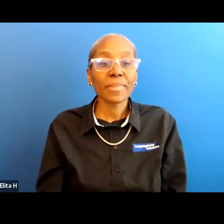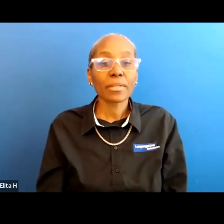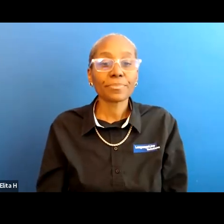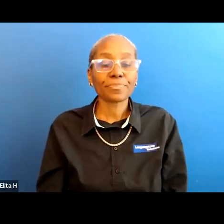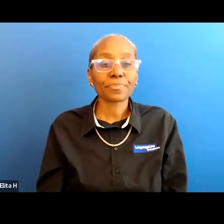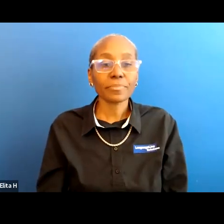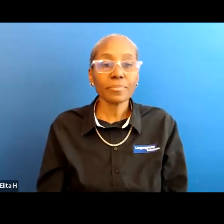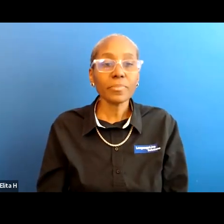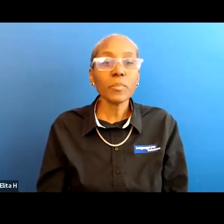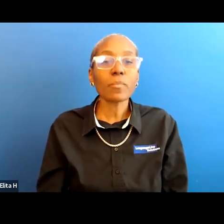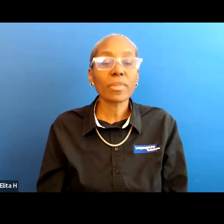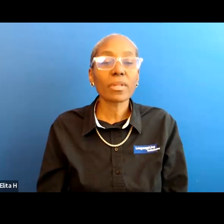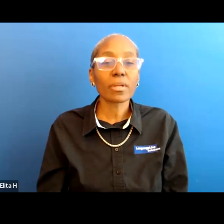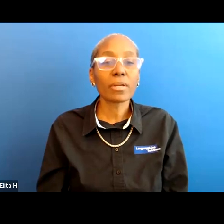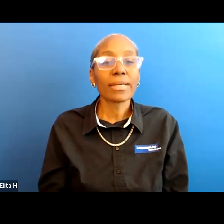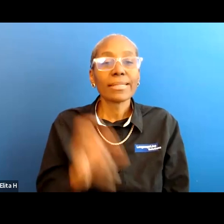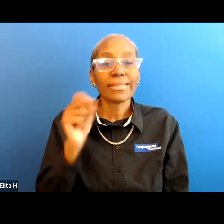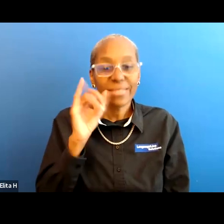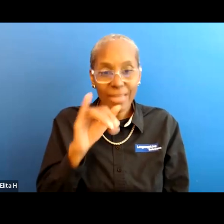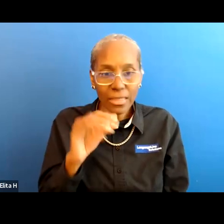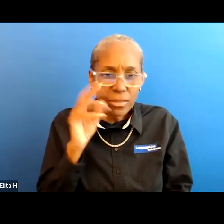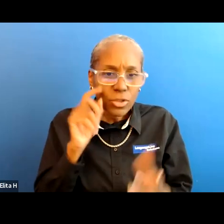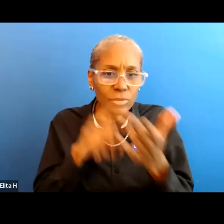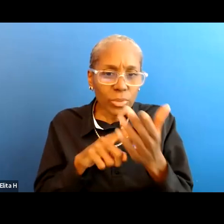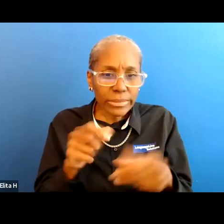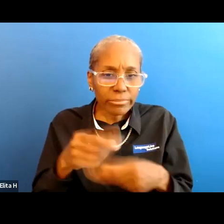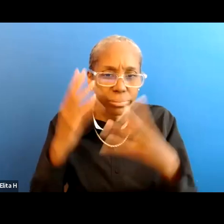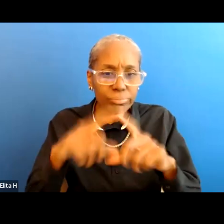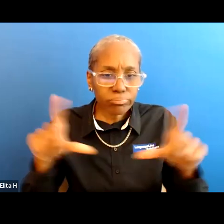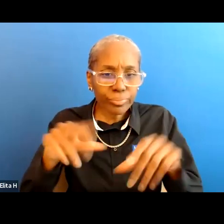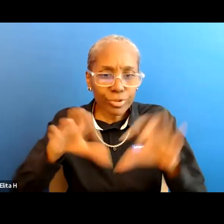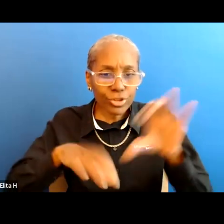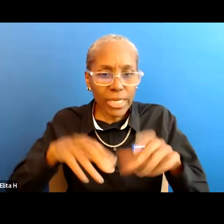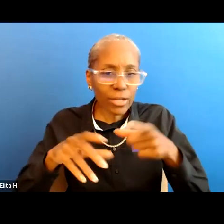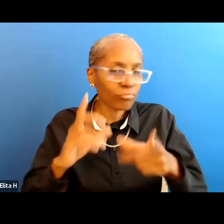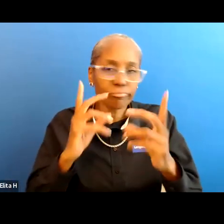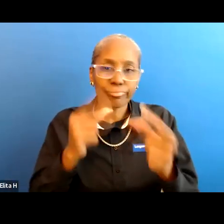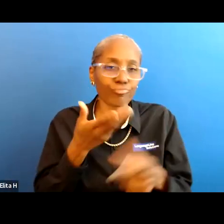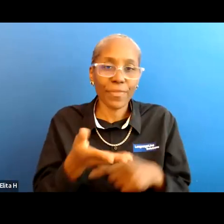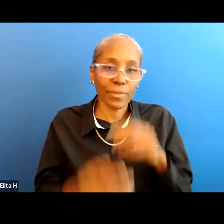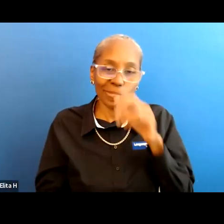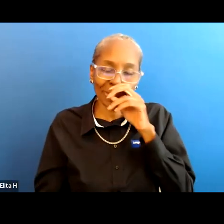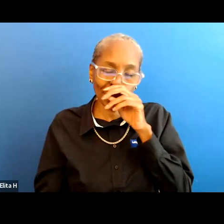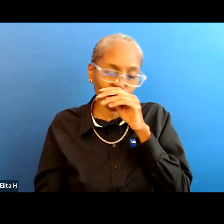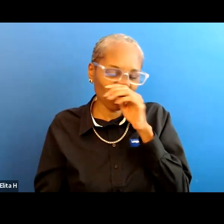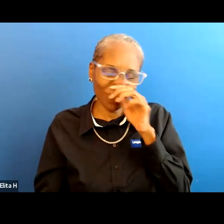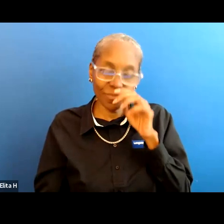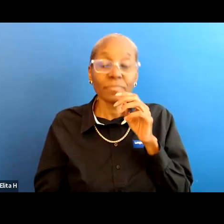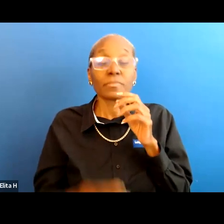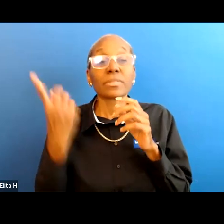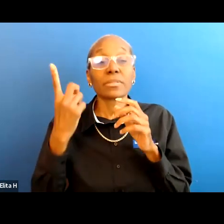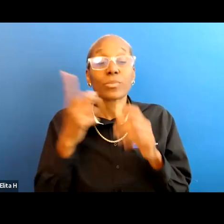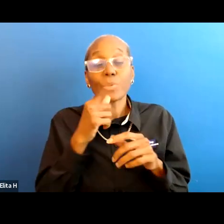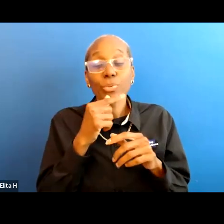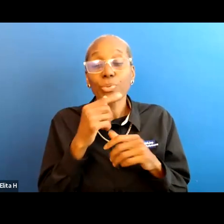information so oh encephalator yes look at there um beth's got it right on there okay so here's somebody